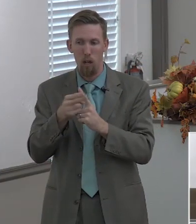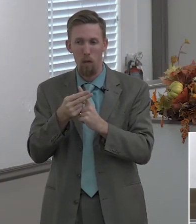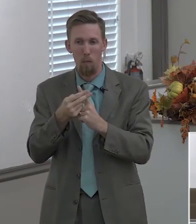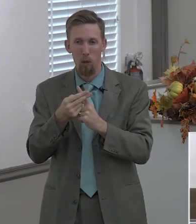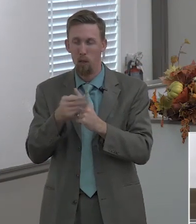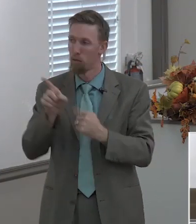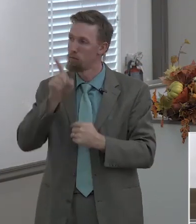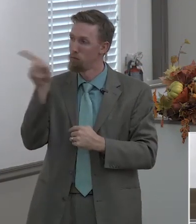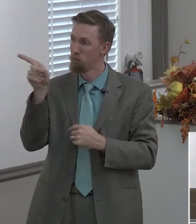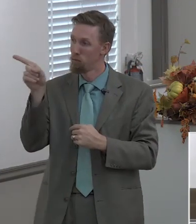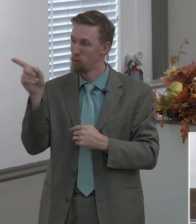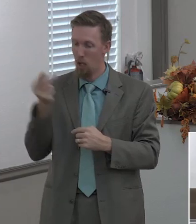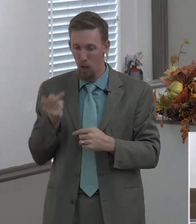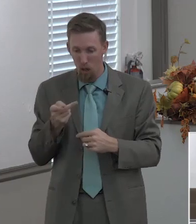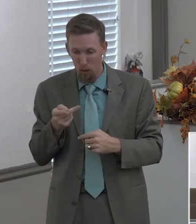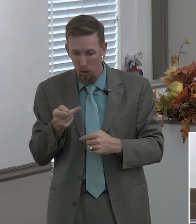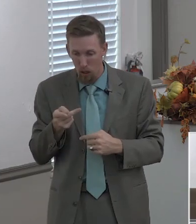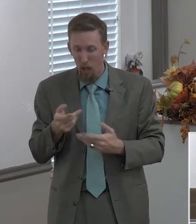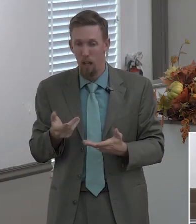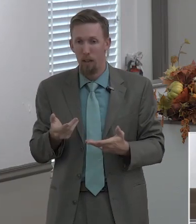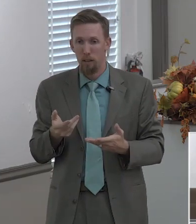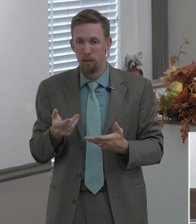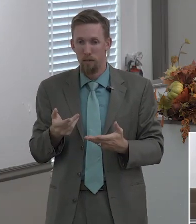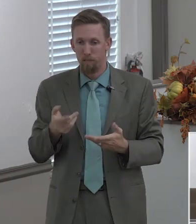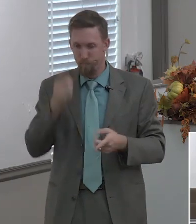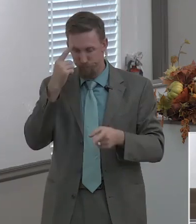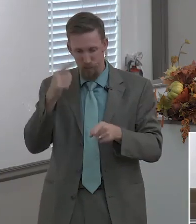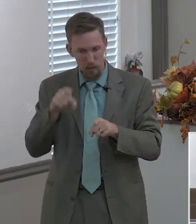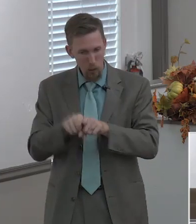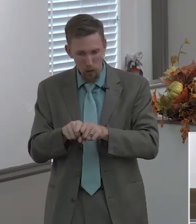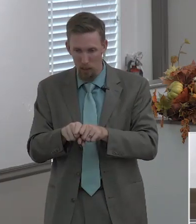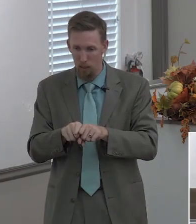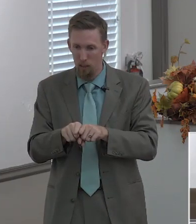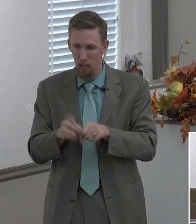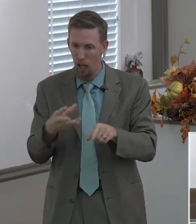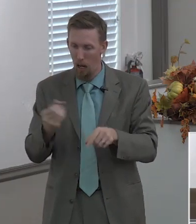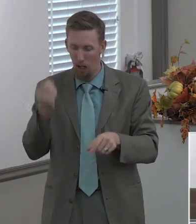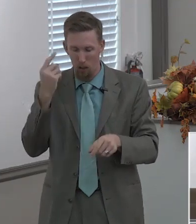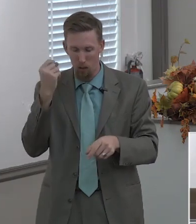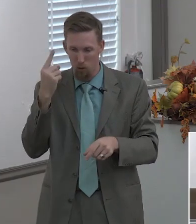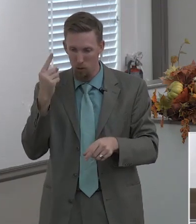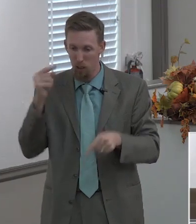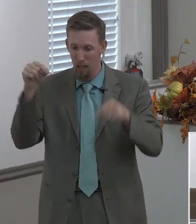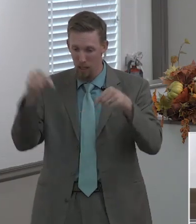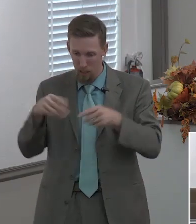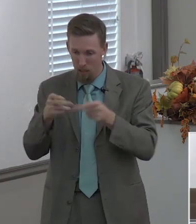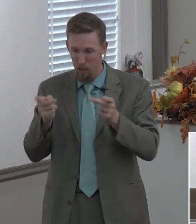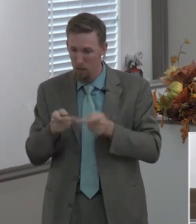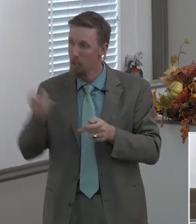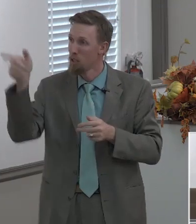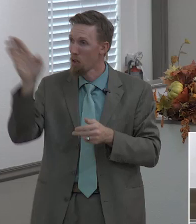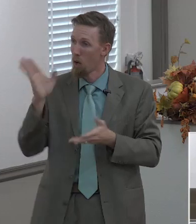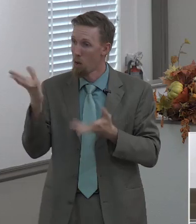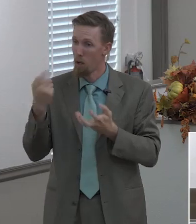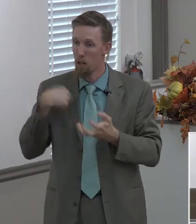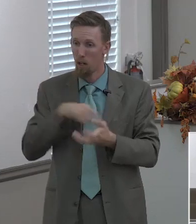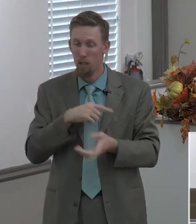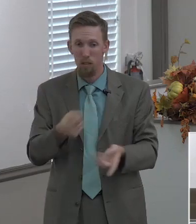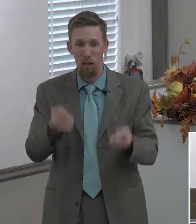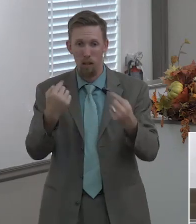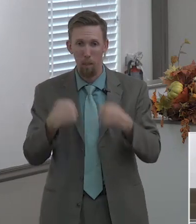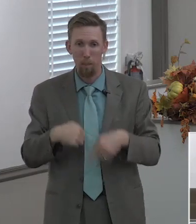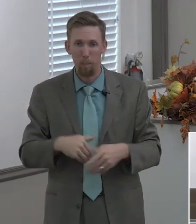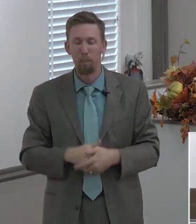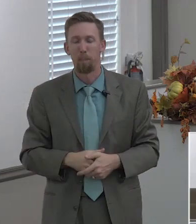here we had arrived at the conclusion the understanding the complete knowledge that this was exactly where god wanted us